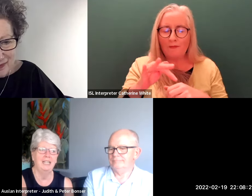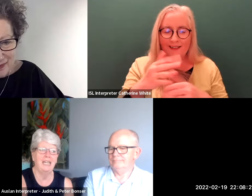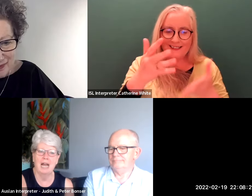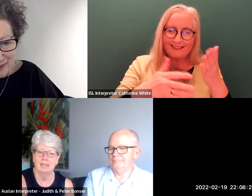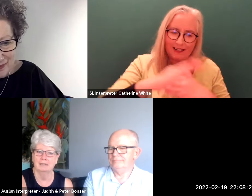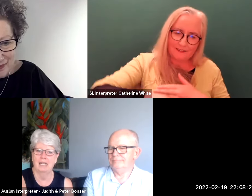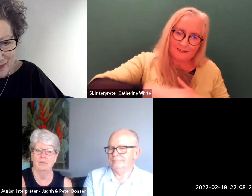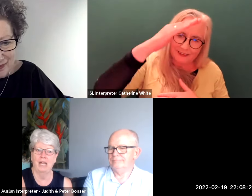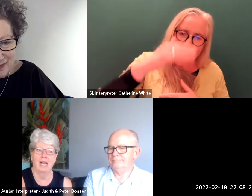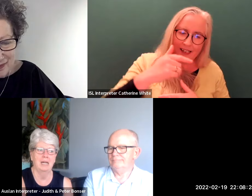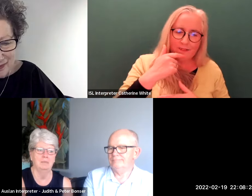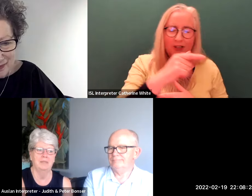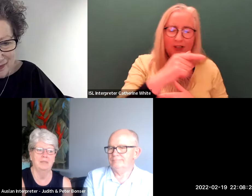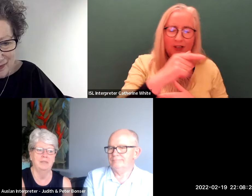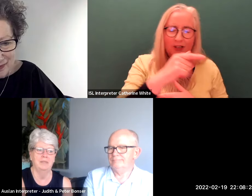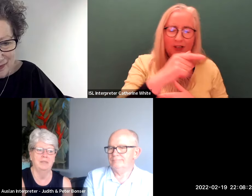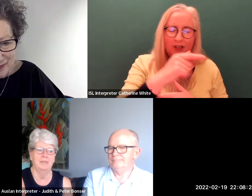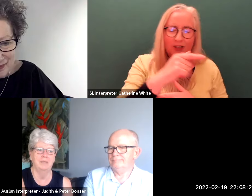they're young they're um they're just not masters